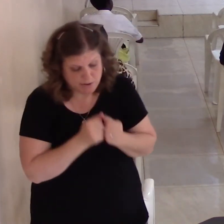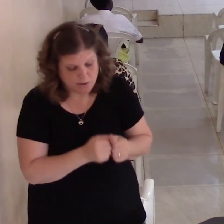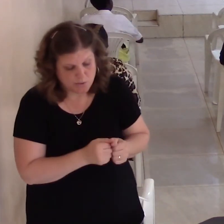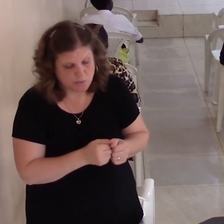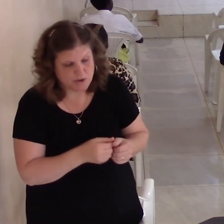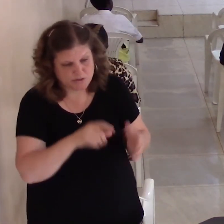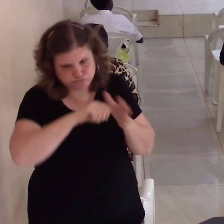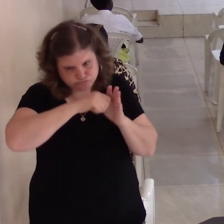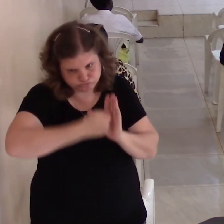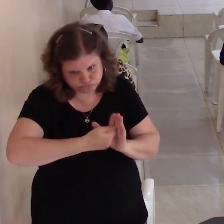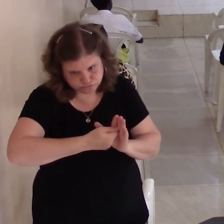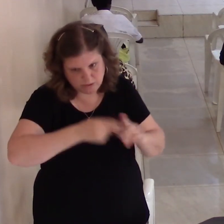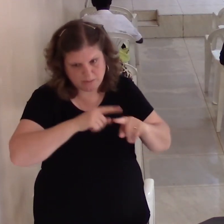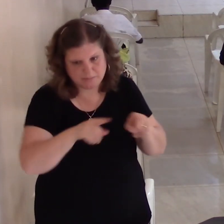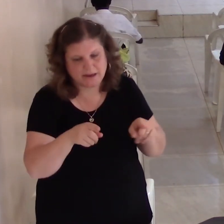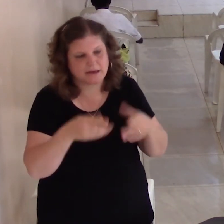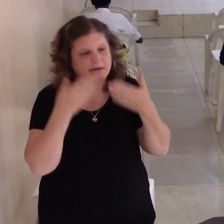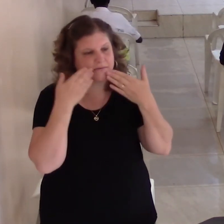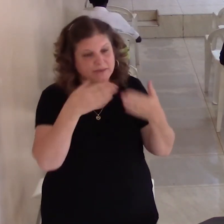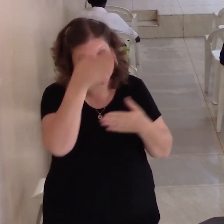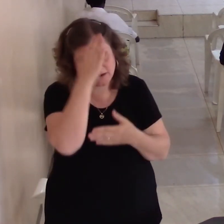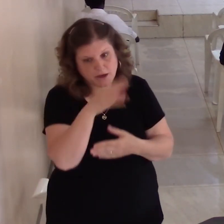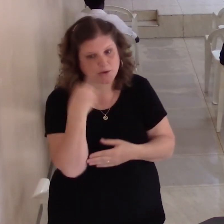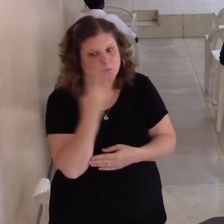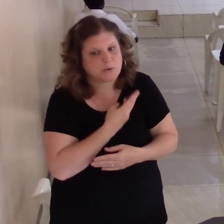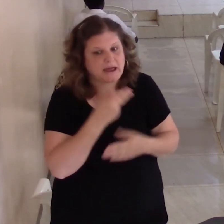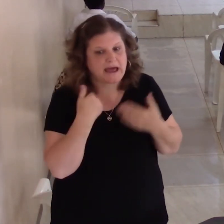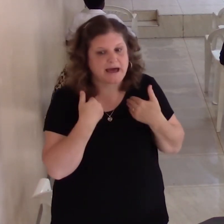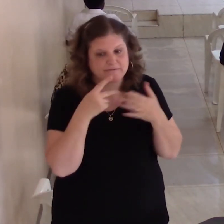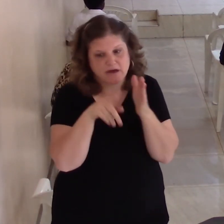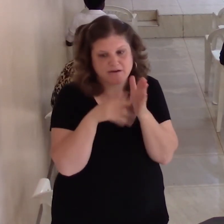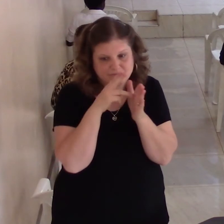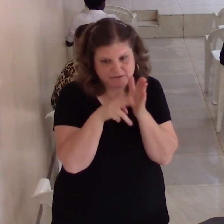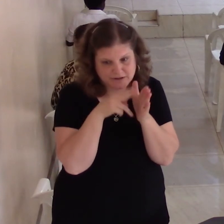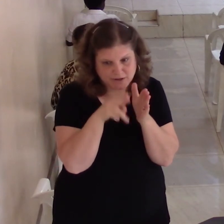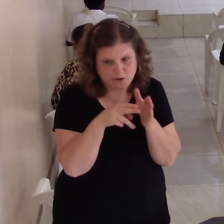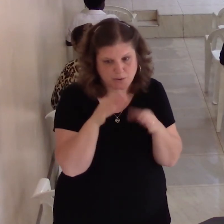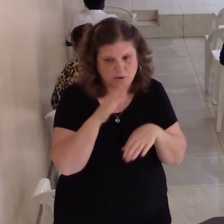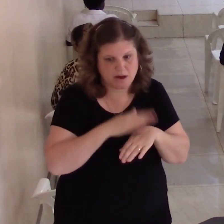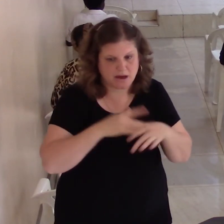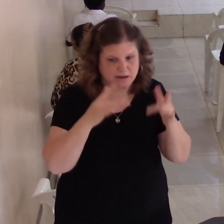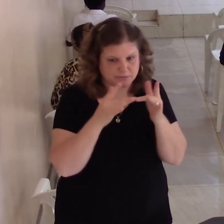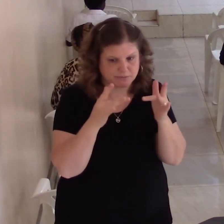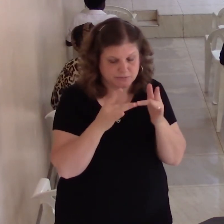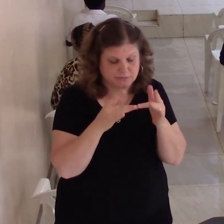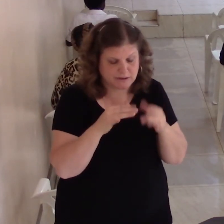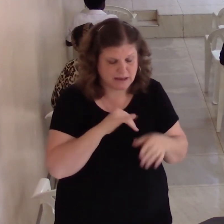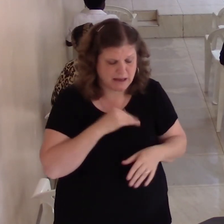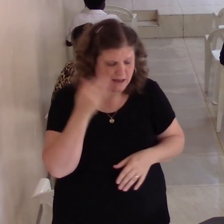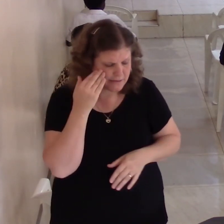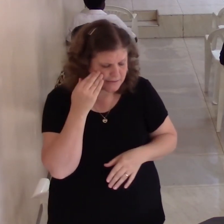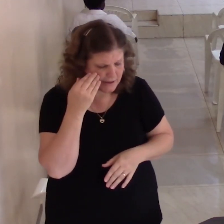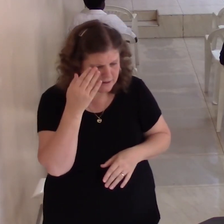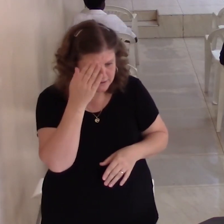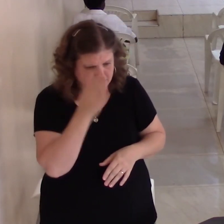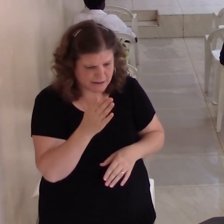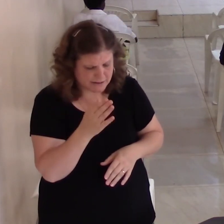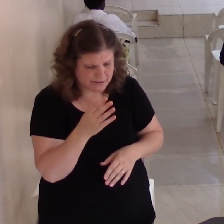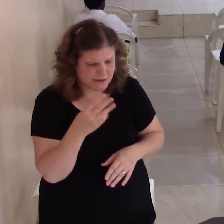put online the sermons and what I thank you God that you had some few people meeting together we tried to rotate out our leadership team to